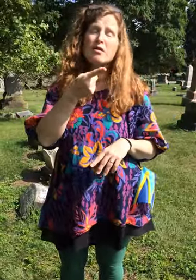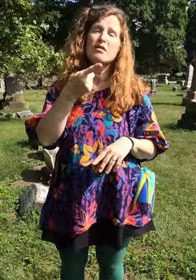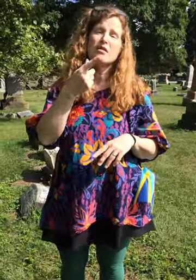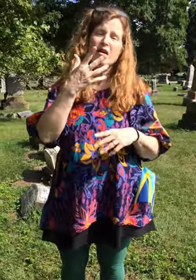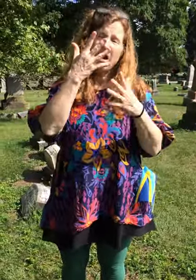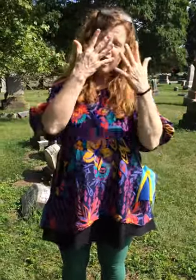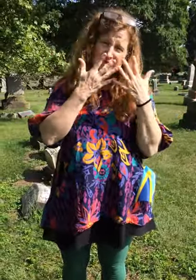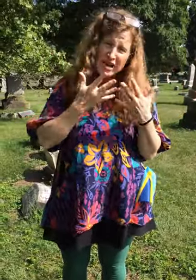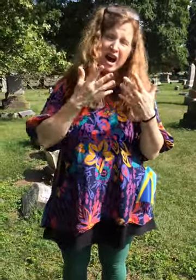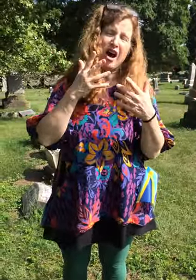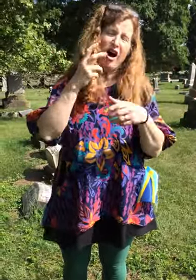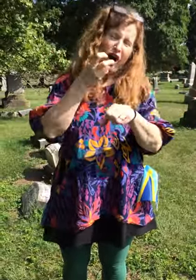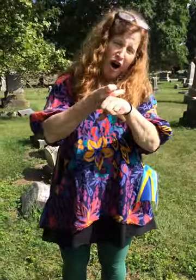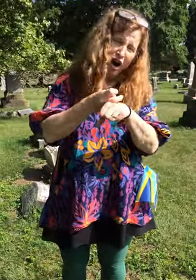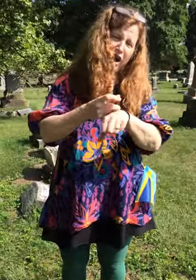do it. Are going to get a bucket or are you going to get frame?